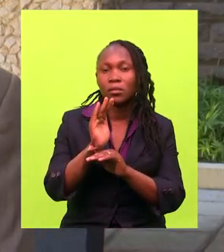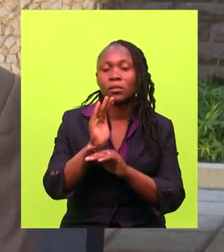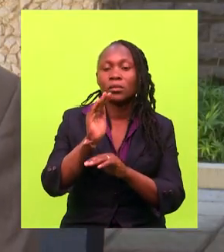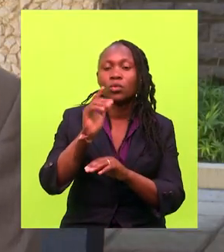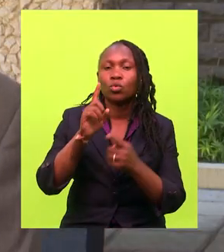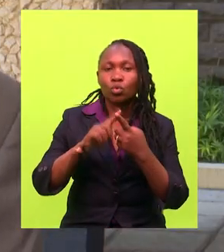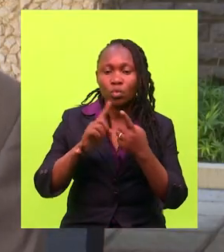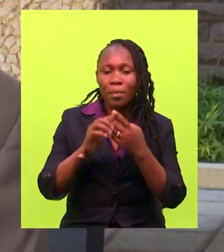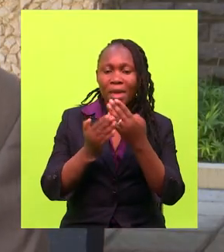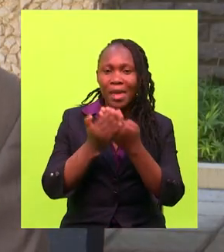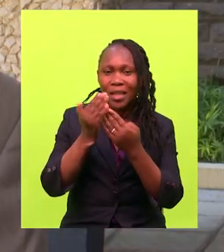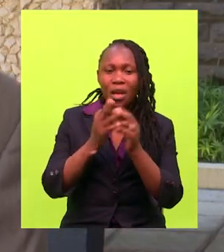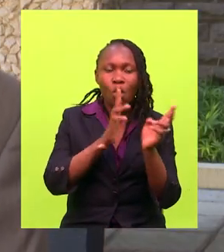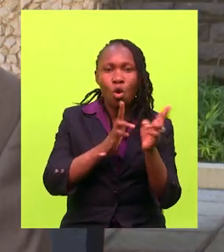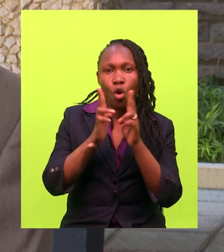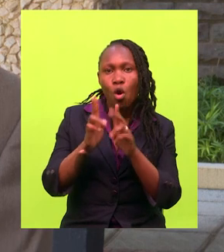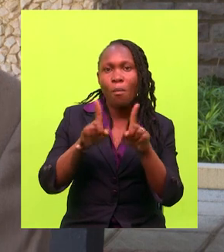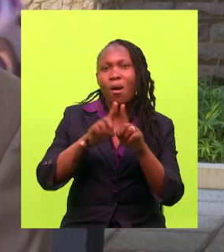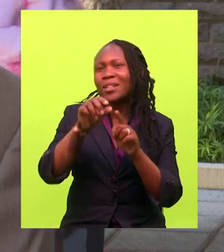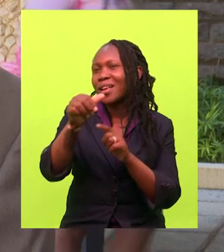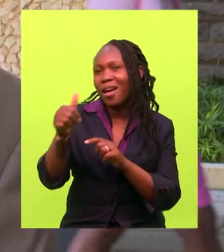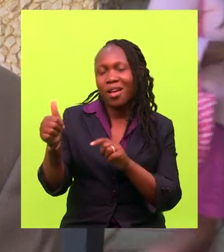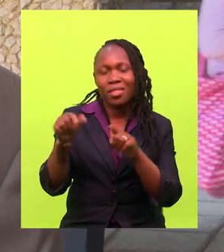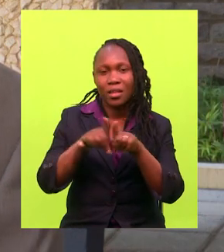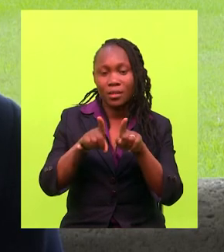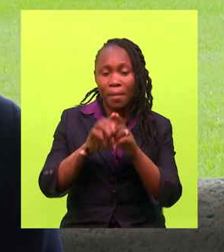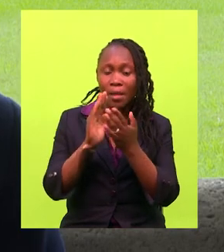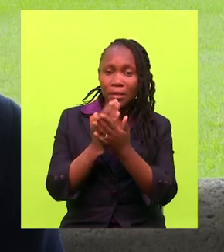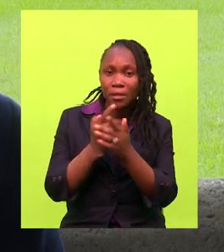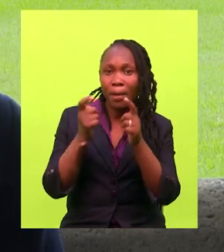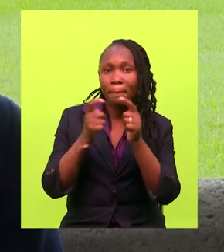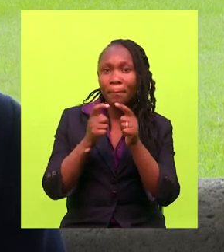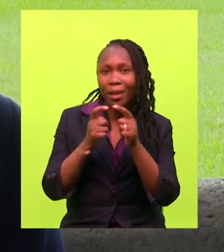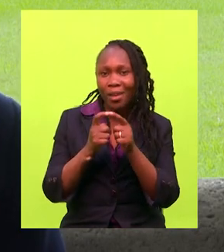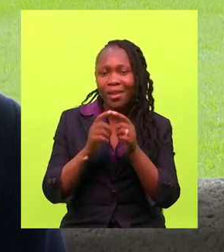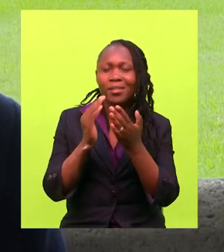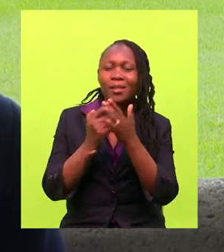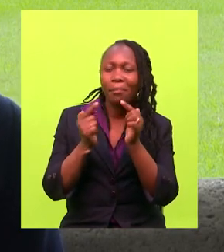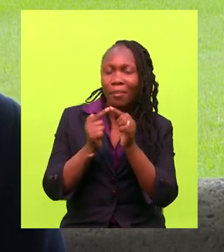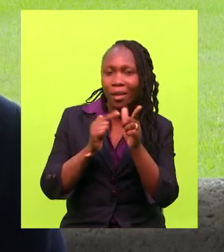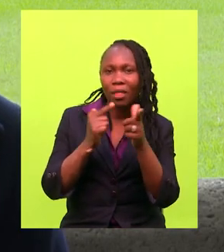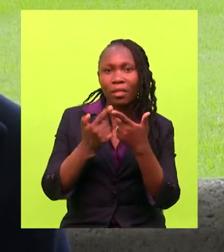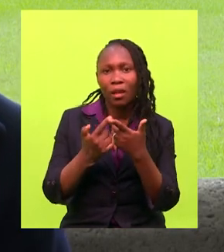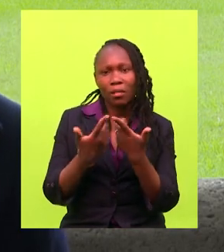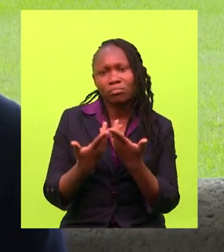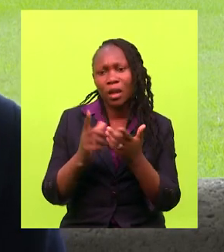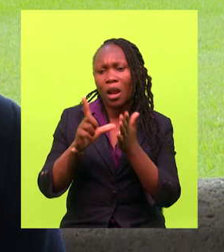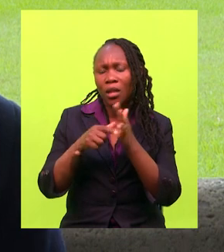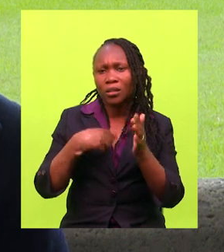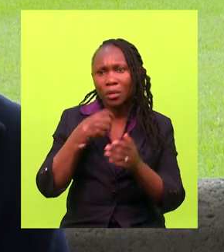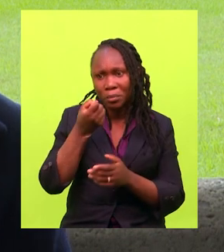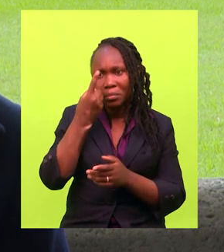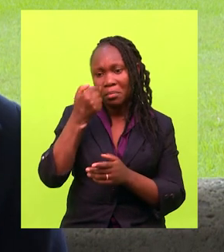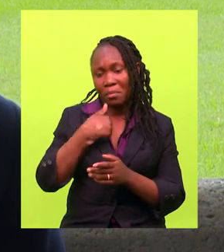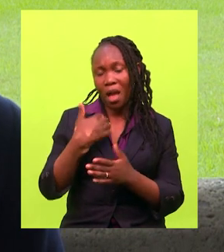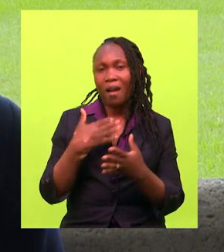treatment normally as the rest will be treated. Some pains, some pains, and then I